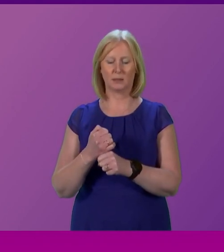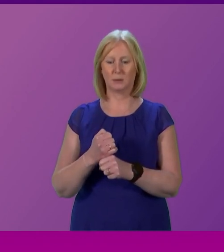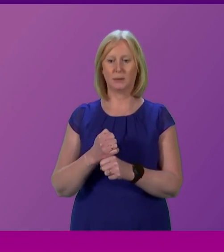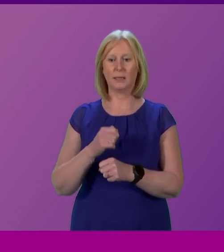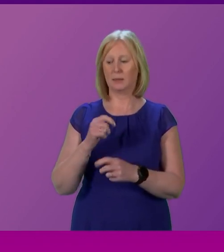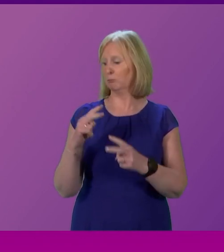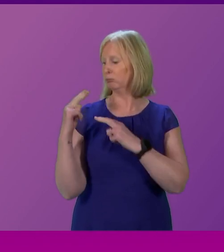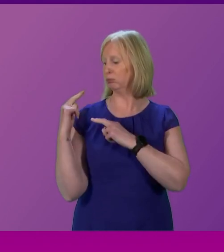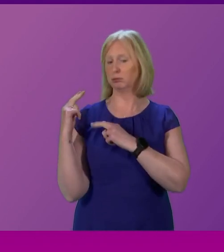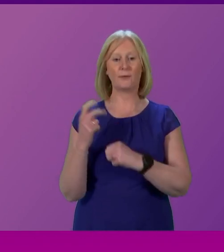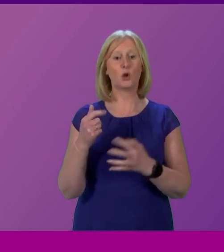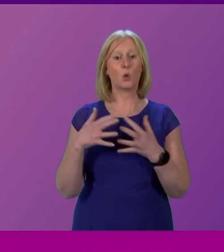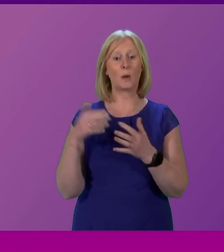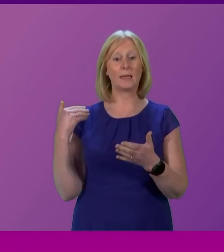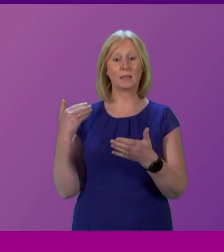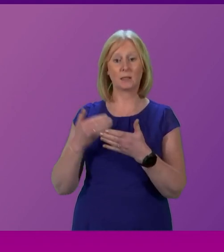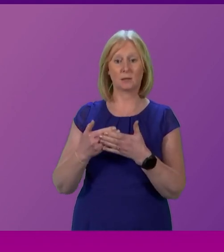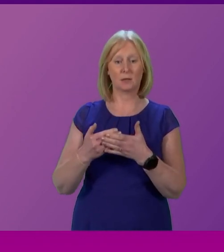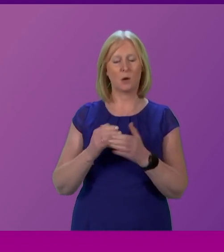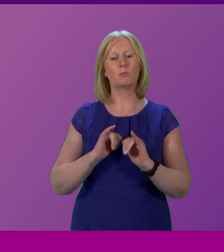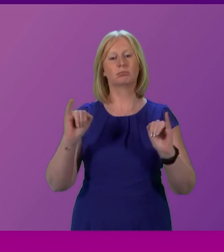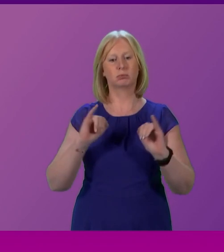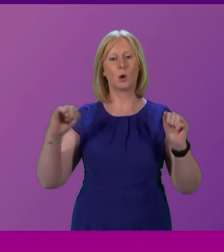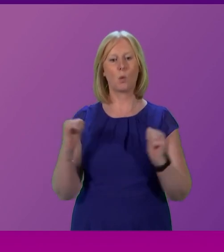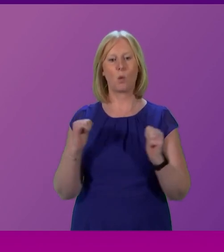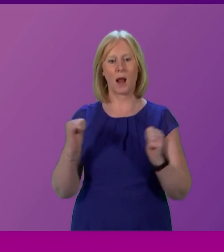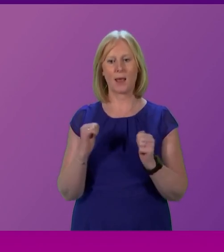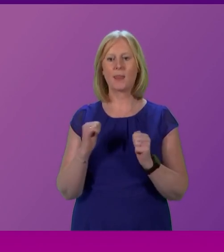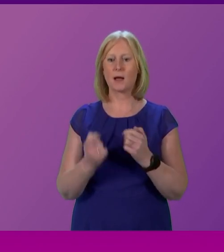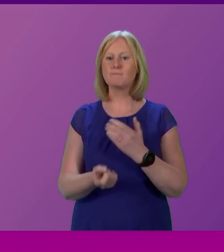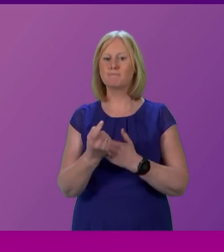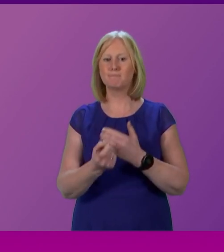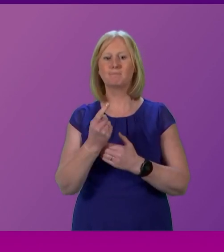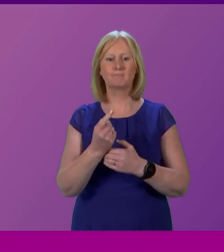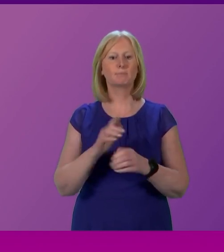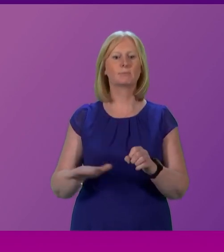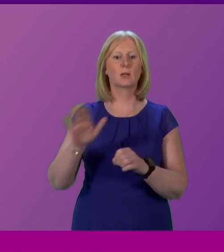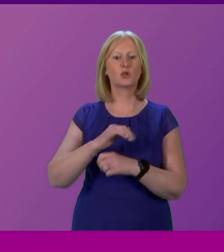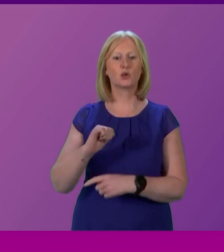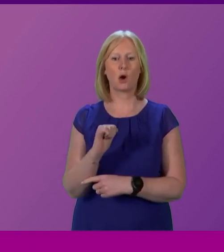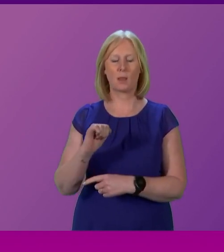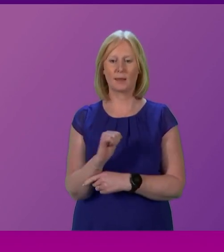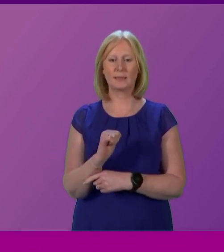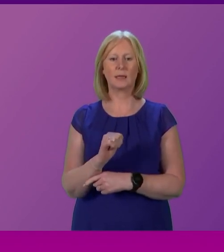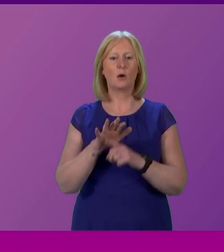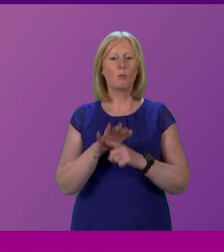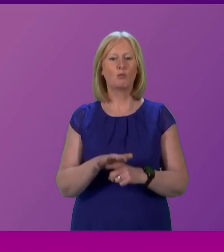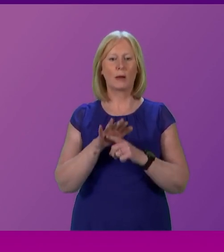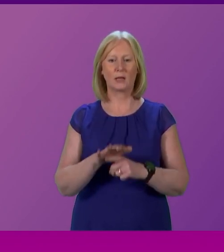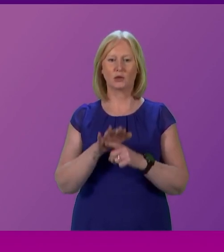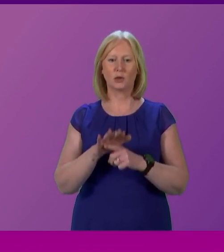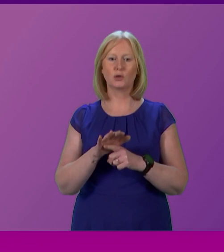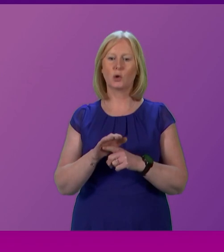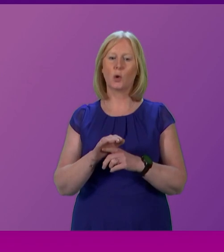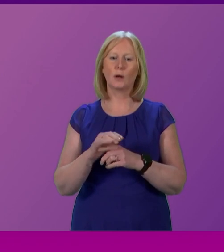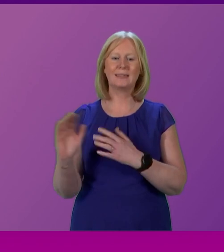weeks, over the festive period, we had severe weather which caused significant disruption for many parts of Scotland. It put massive pressures on resilience